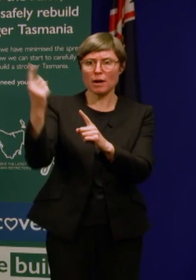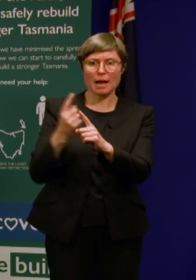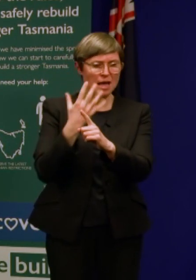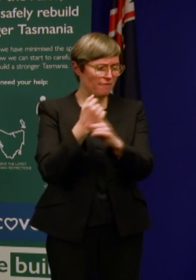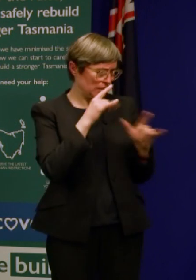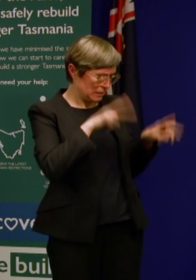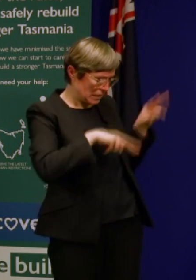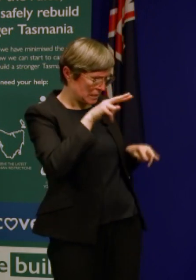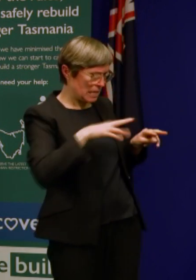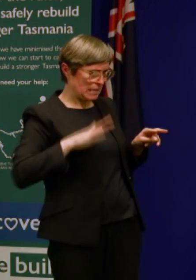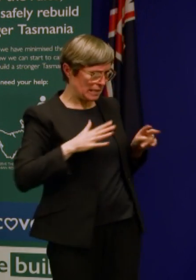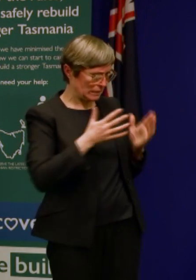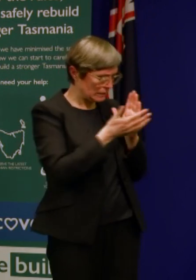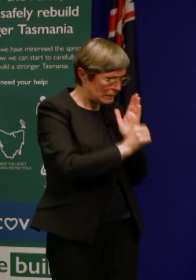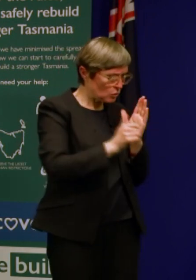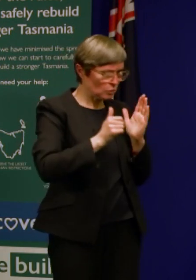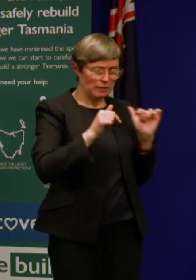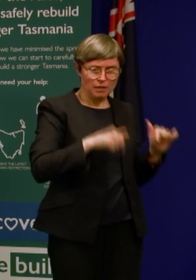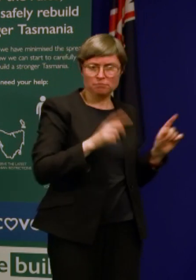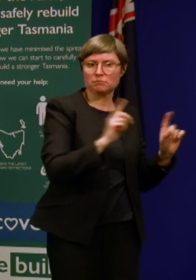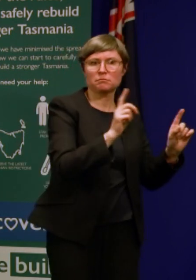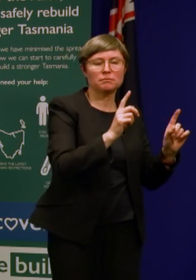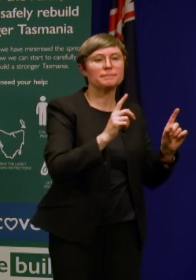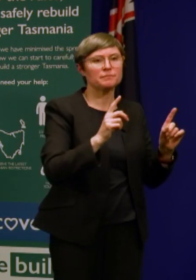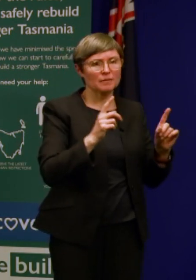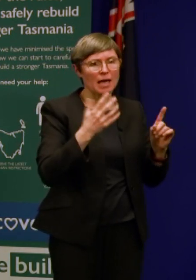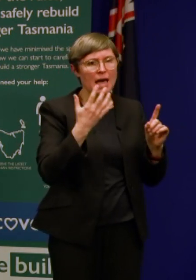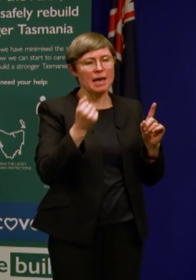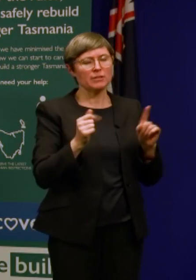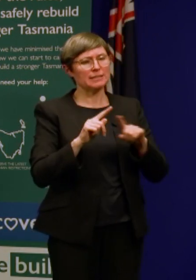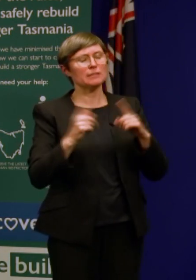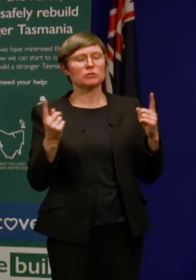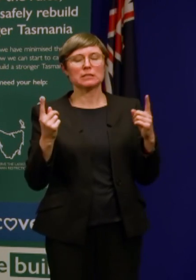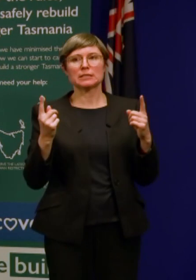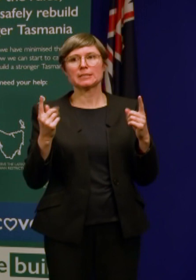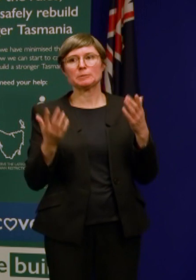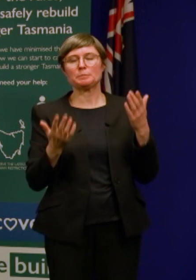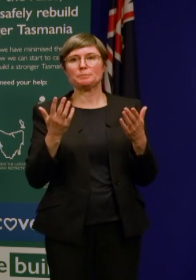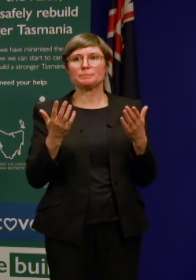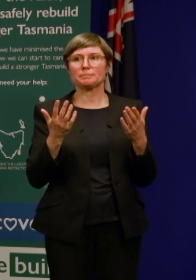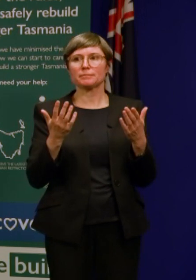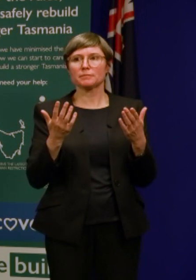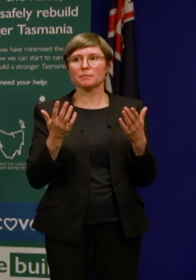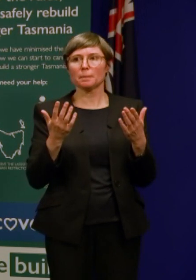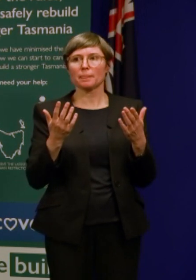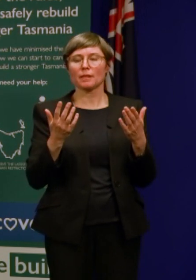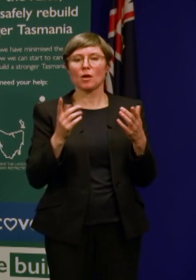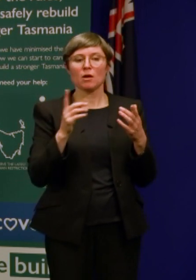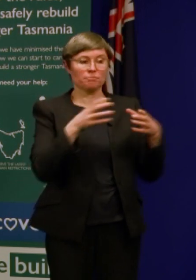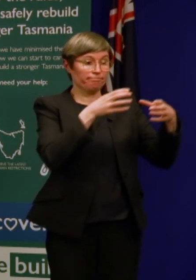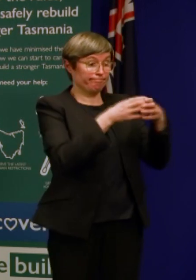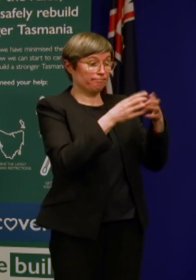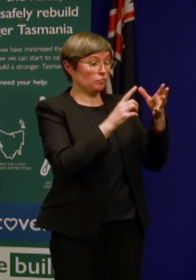And I think there is a distinction between what a union would